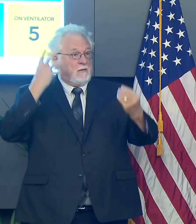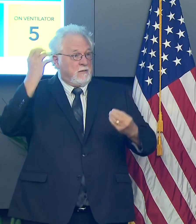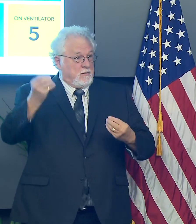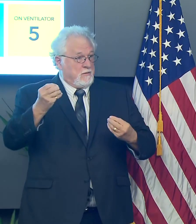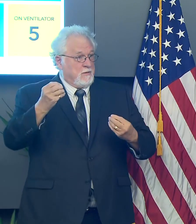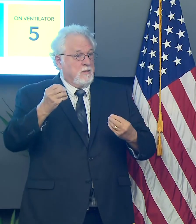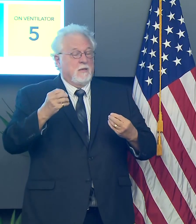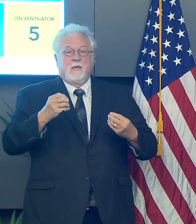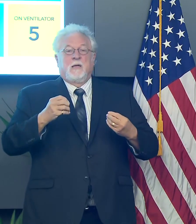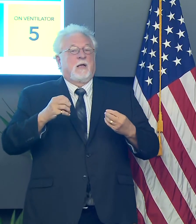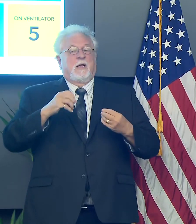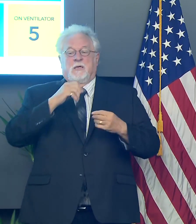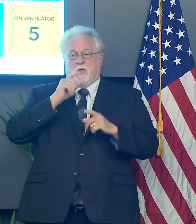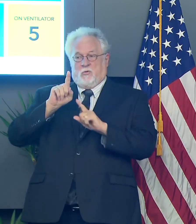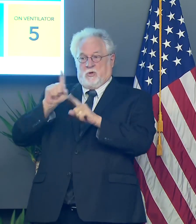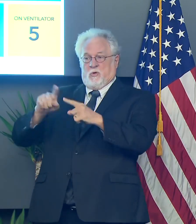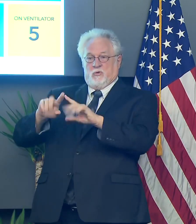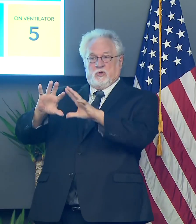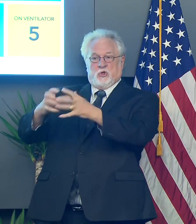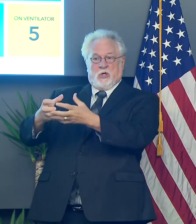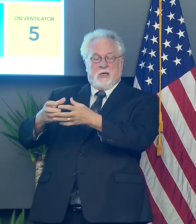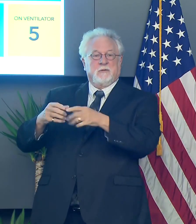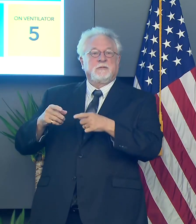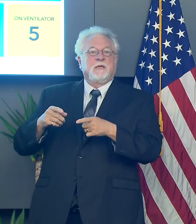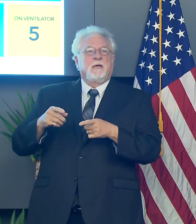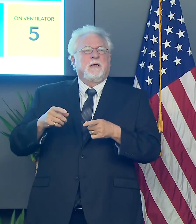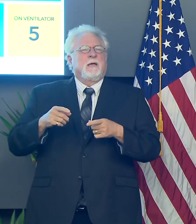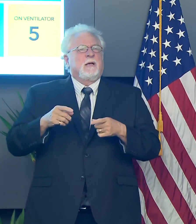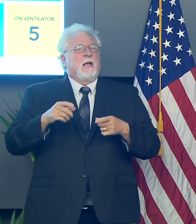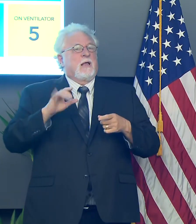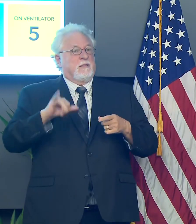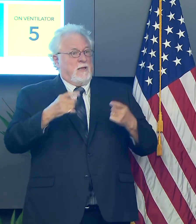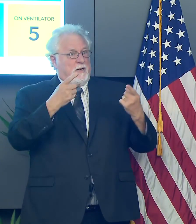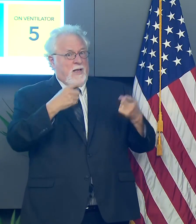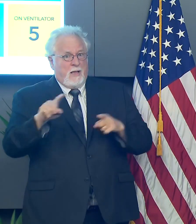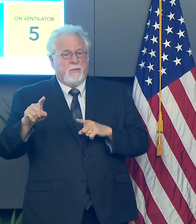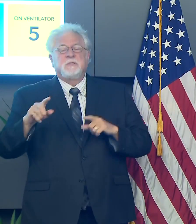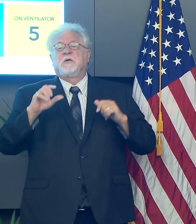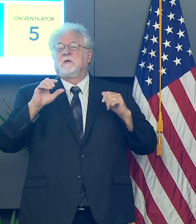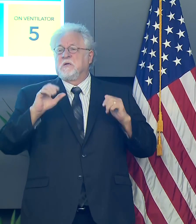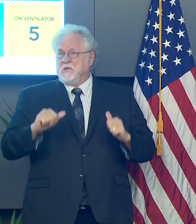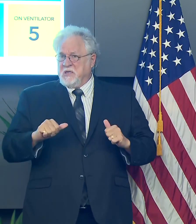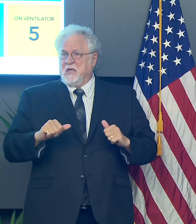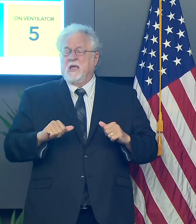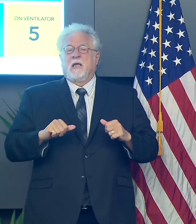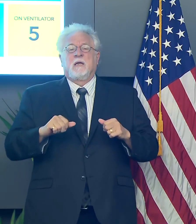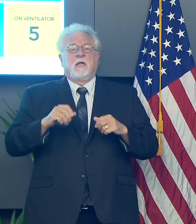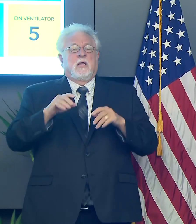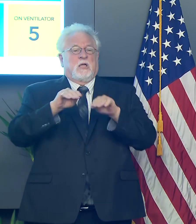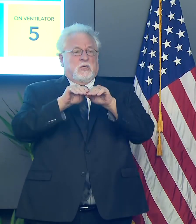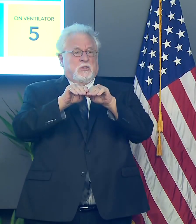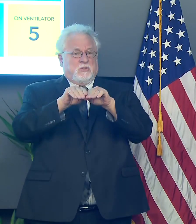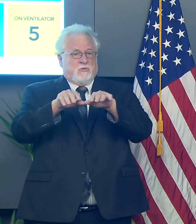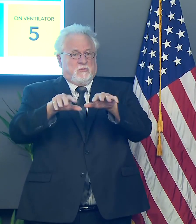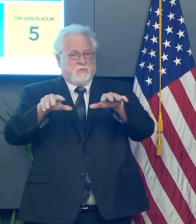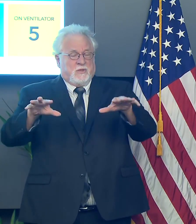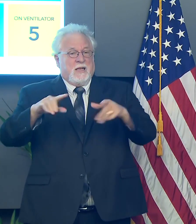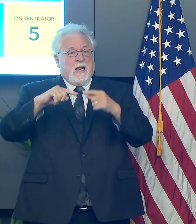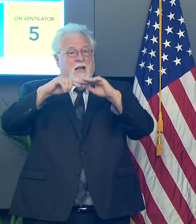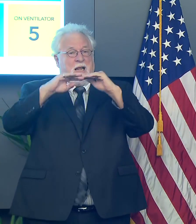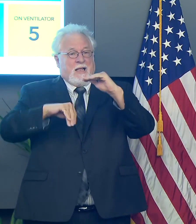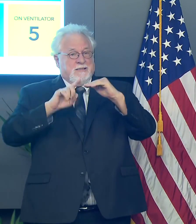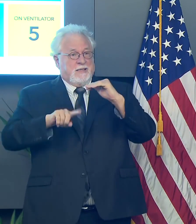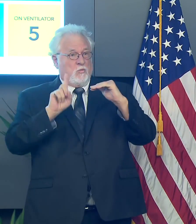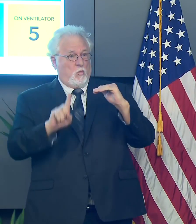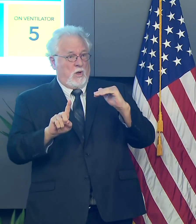uh, if you don't go into crowds, if, if those things happen, we can get to a transmission rate of less than one, um,